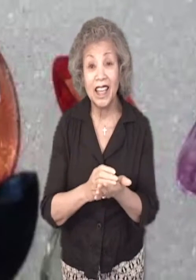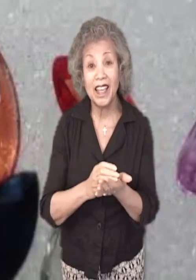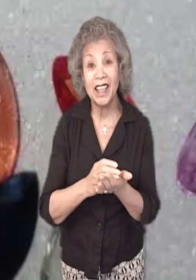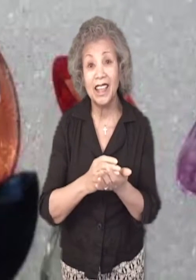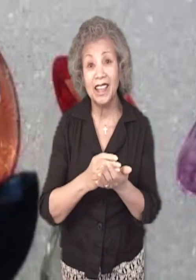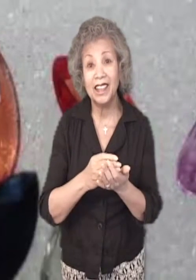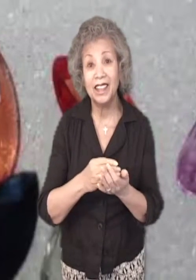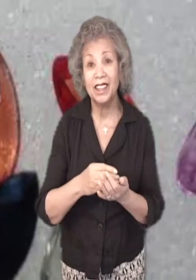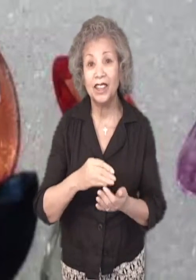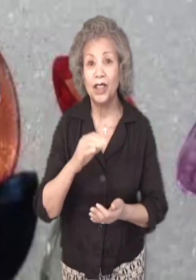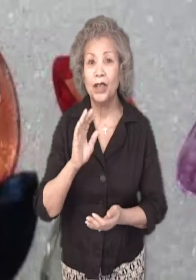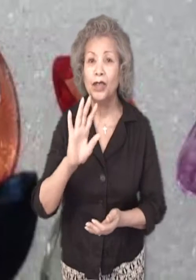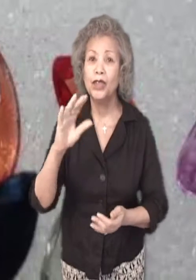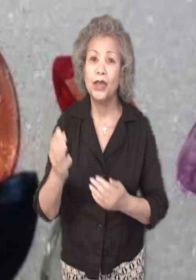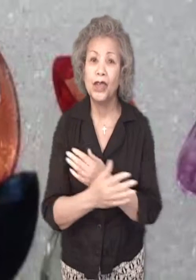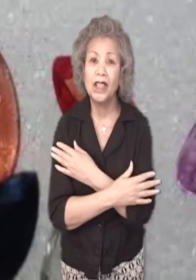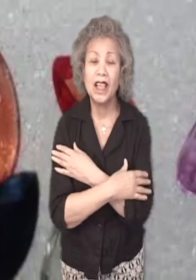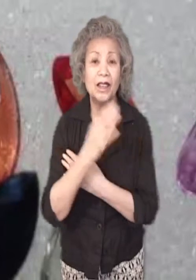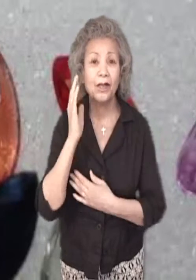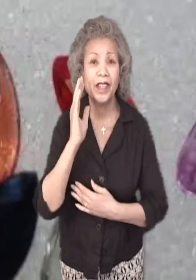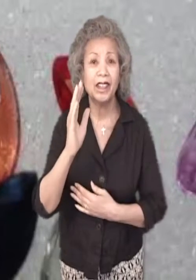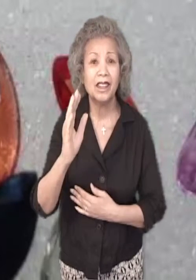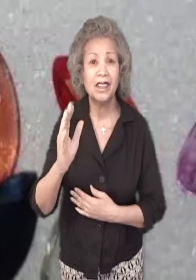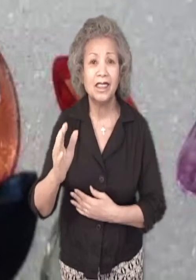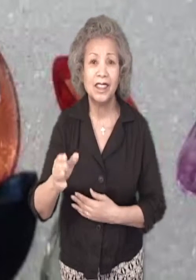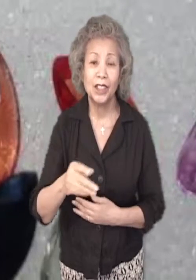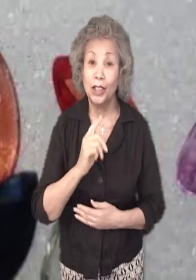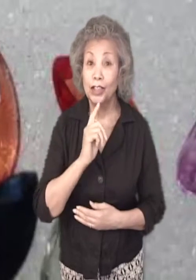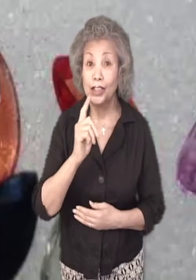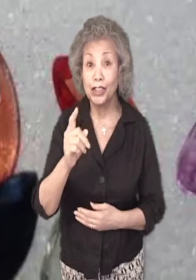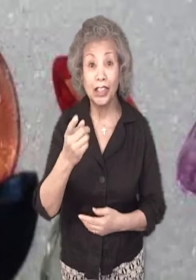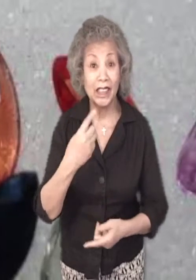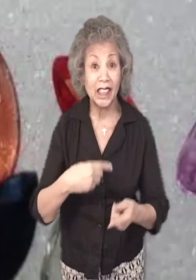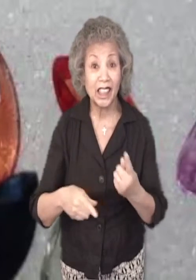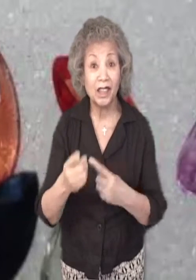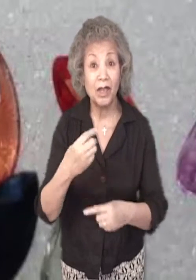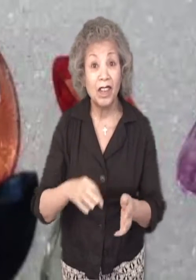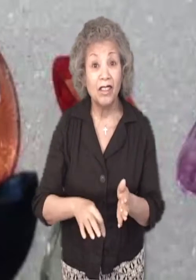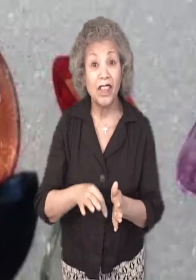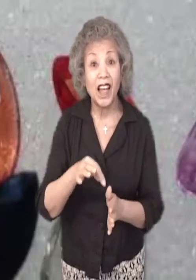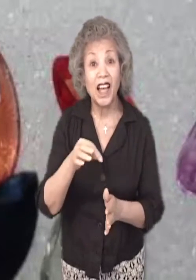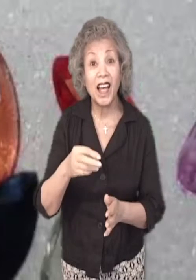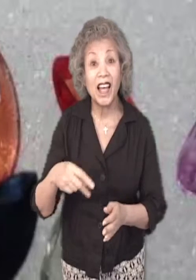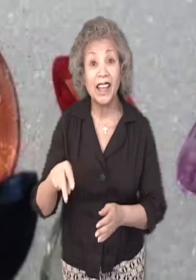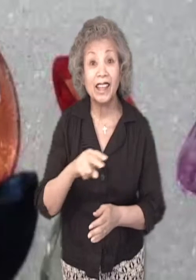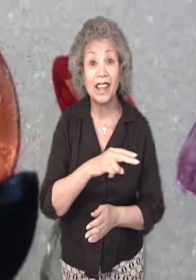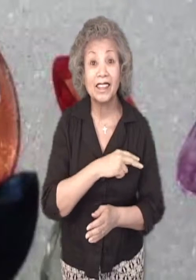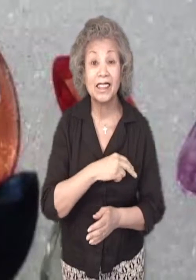Your love will surely come find us